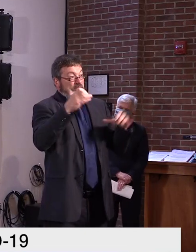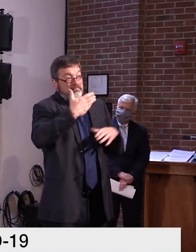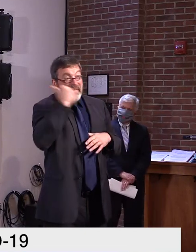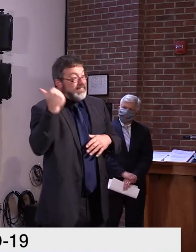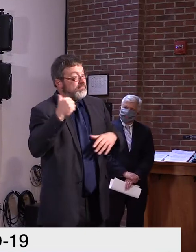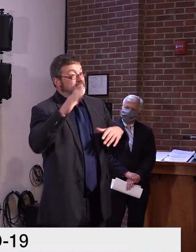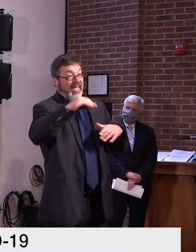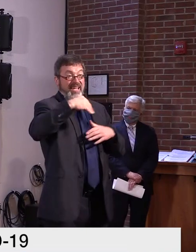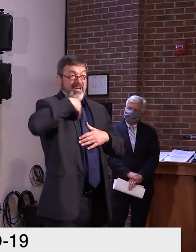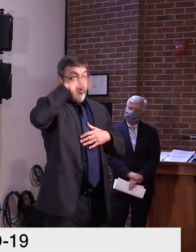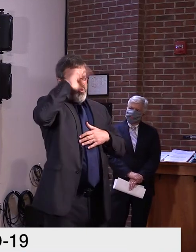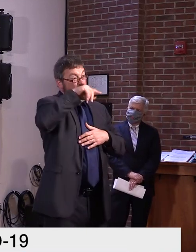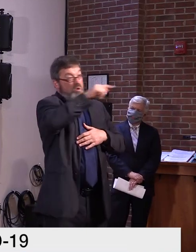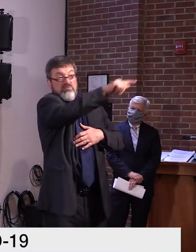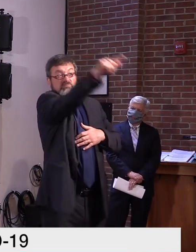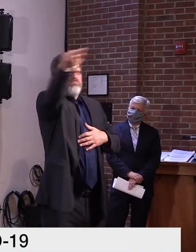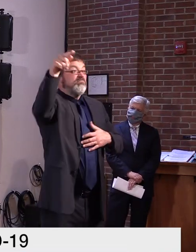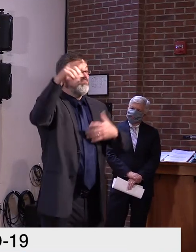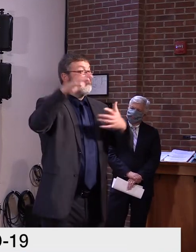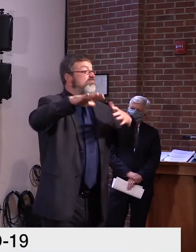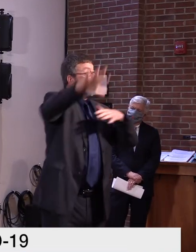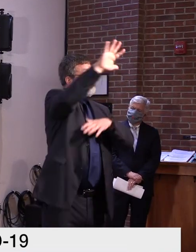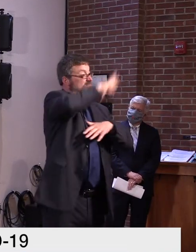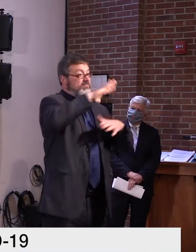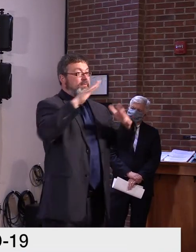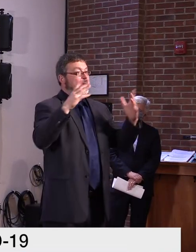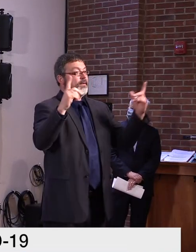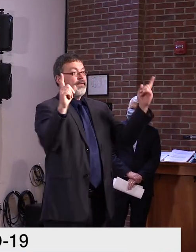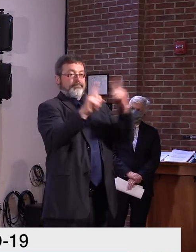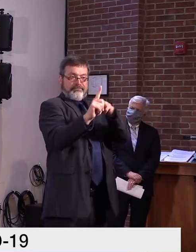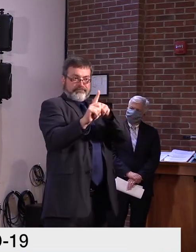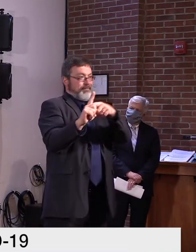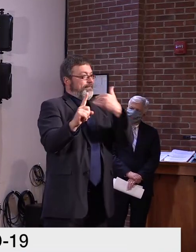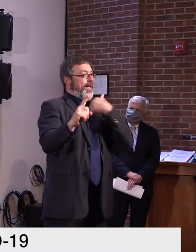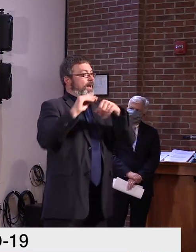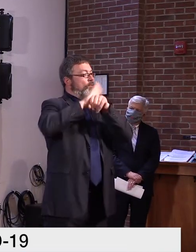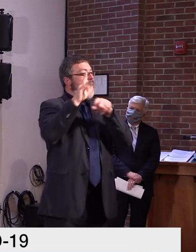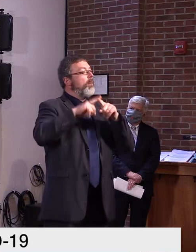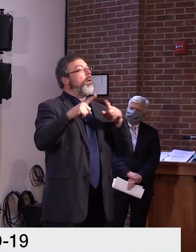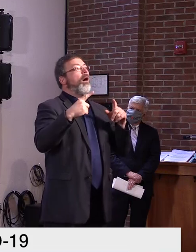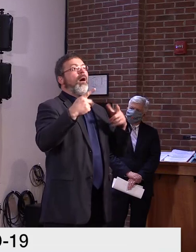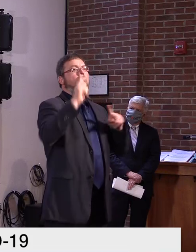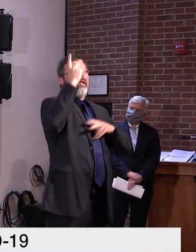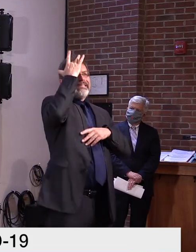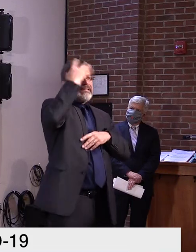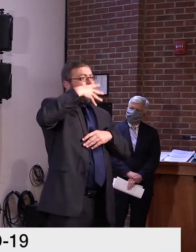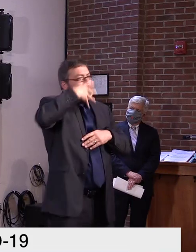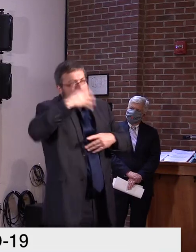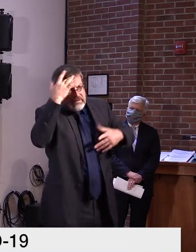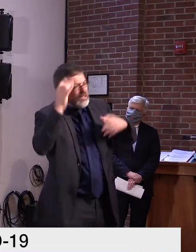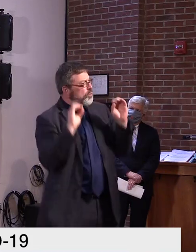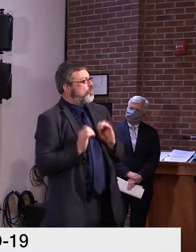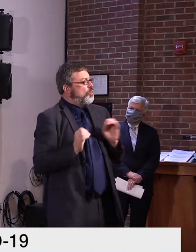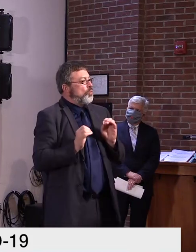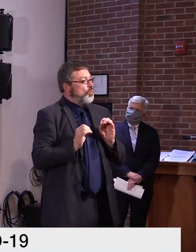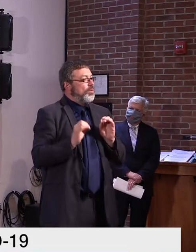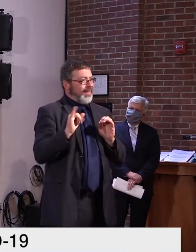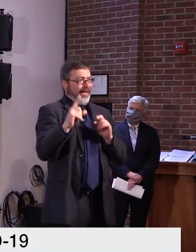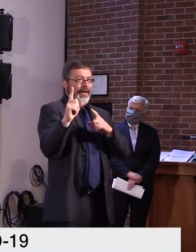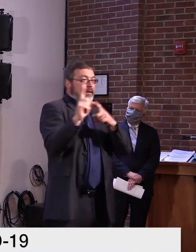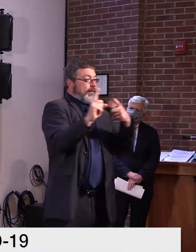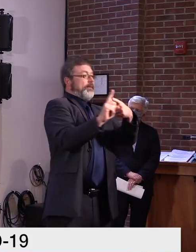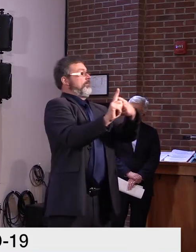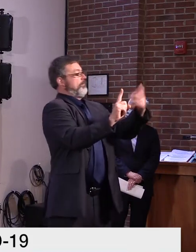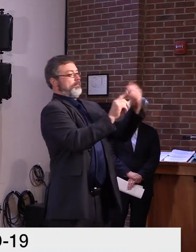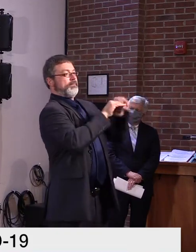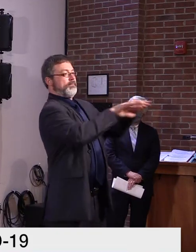And that, uh, the, the number of people who don't realize they have the virus because they feel well, um,